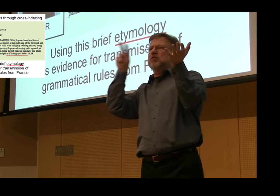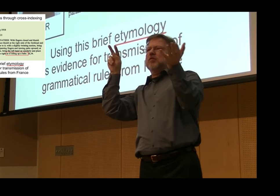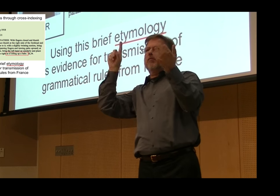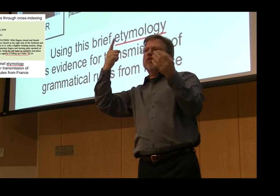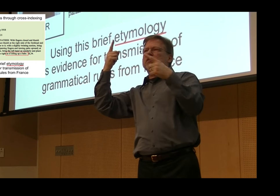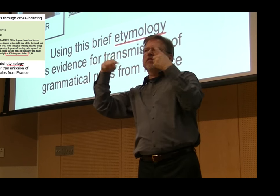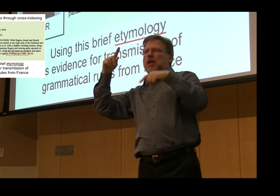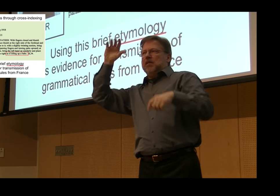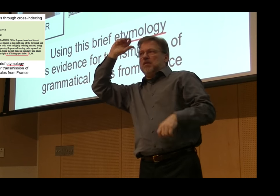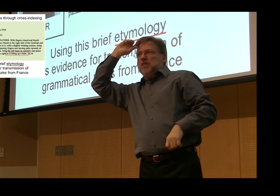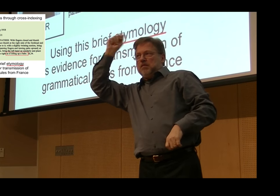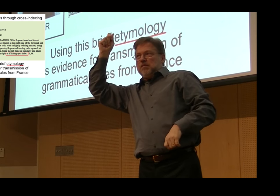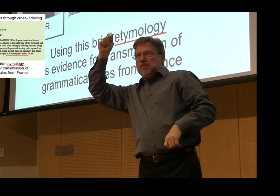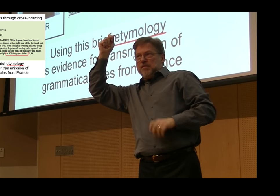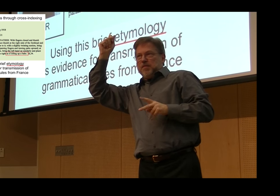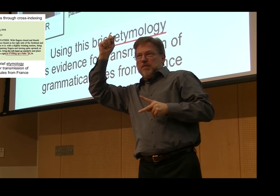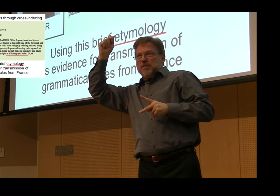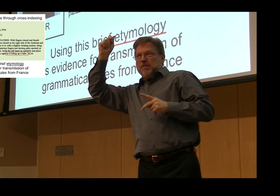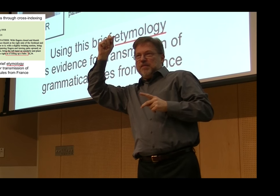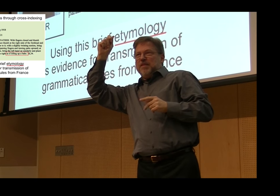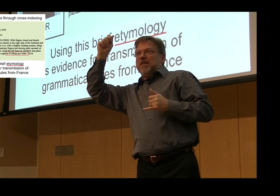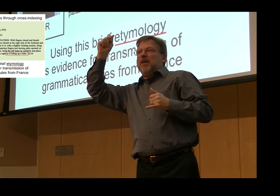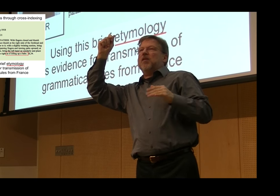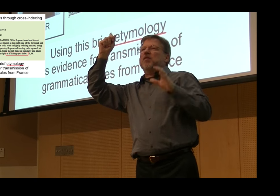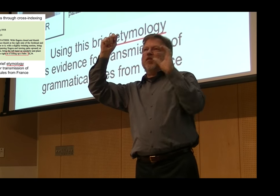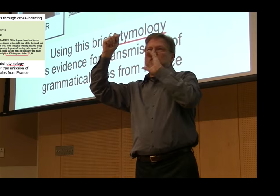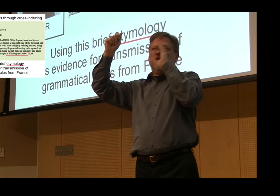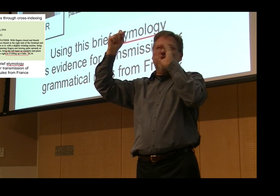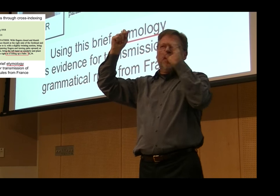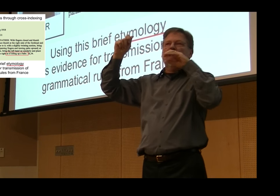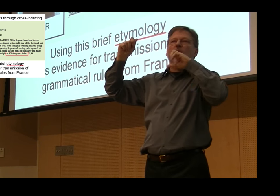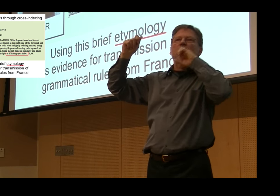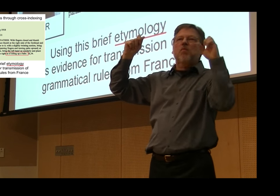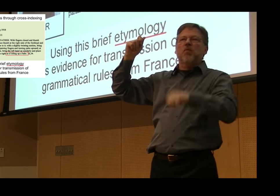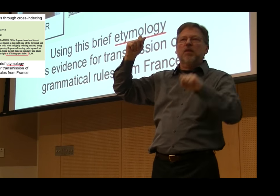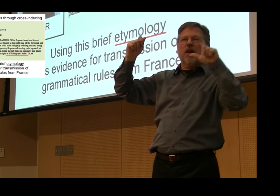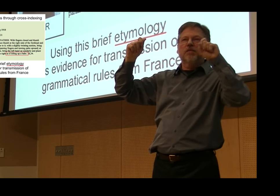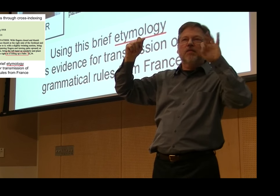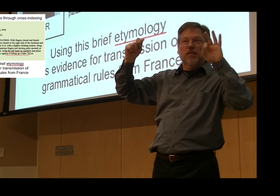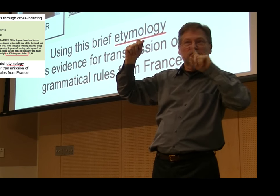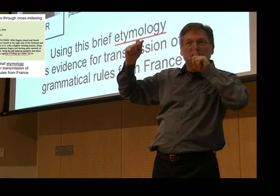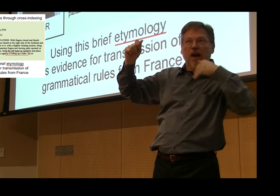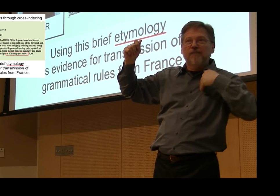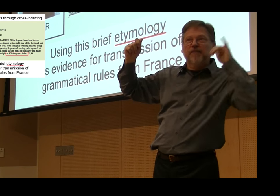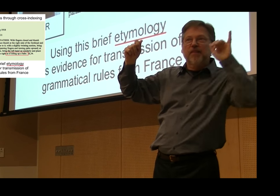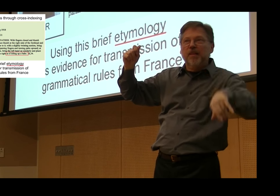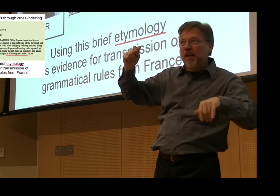if you look at the first part of the sign, male, and look at old French